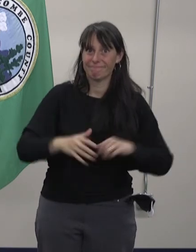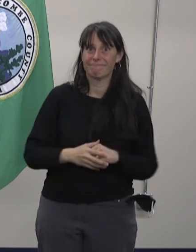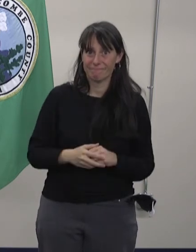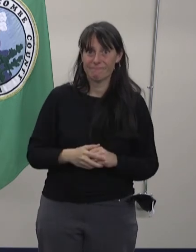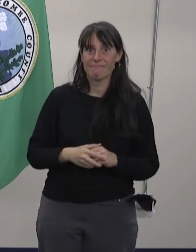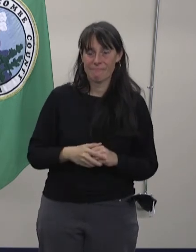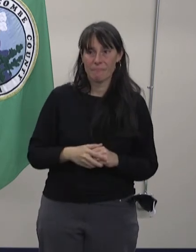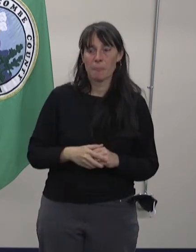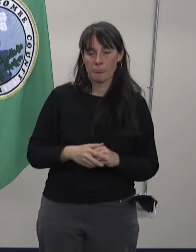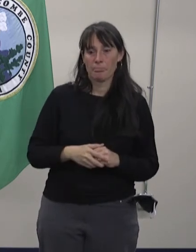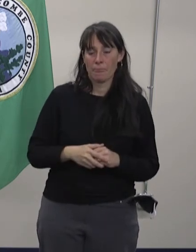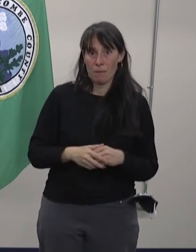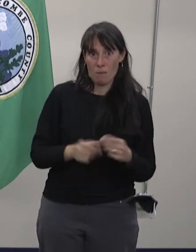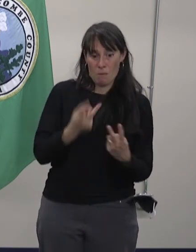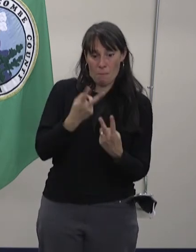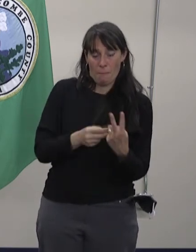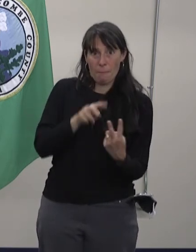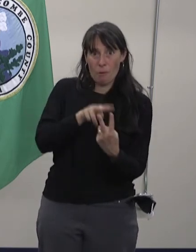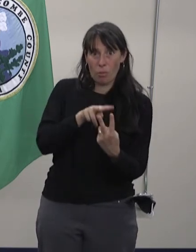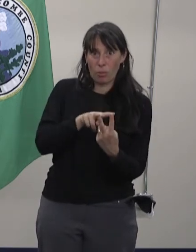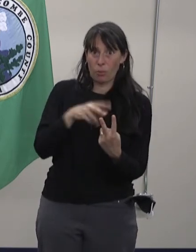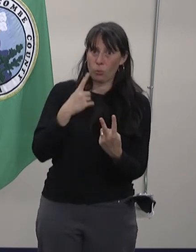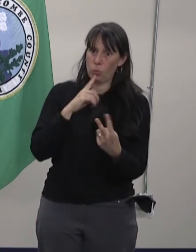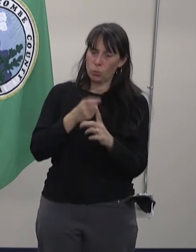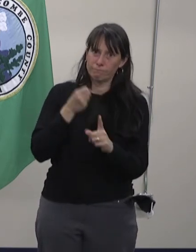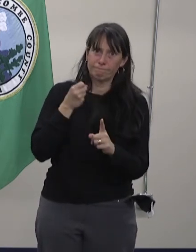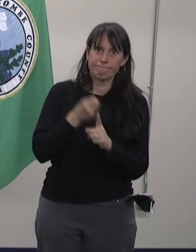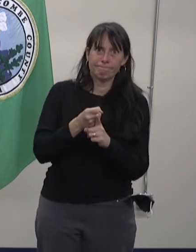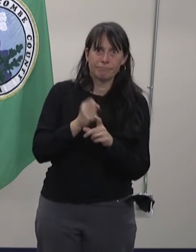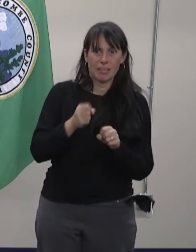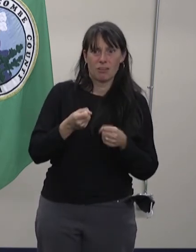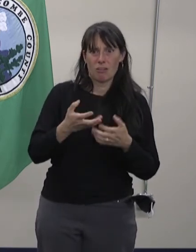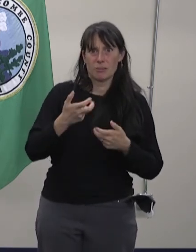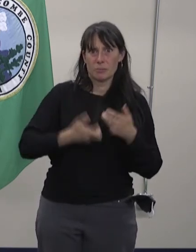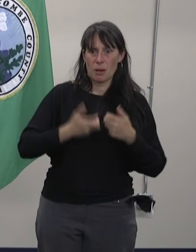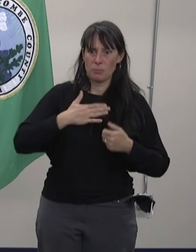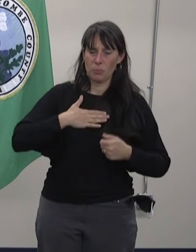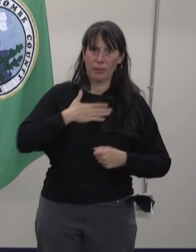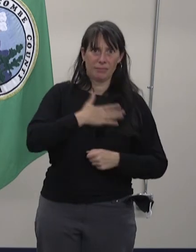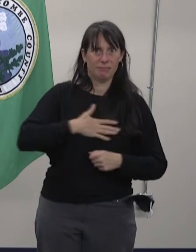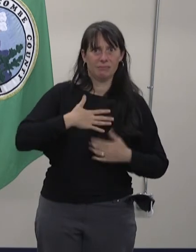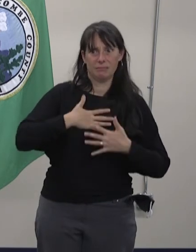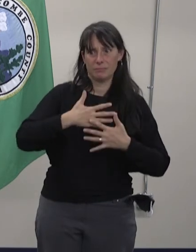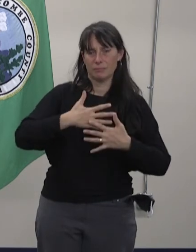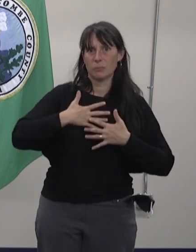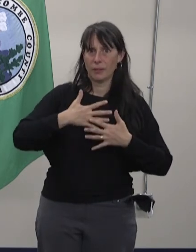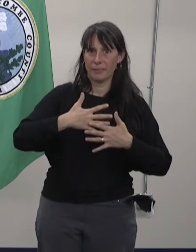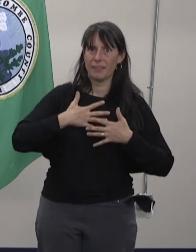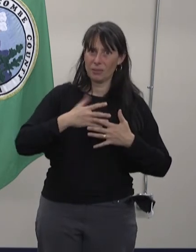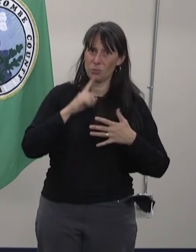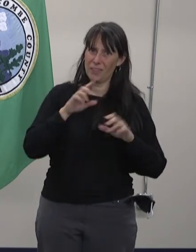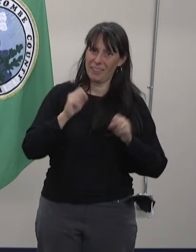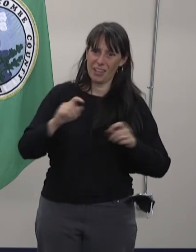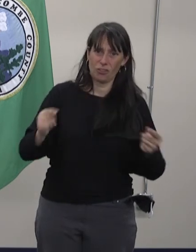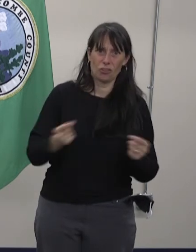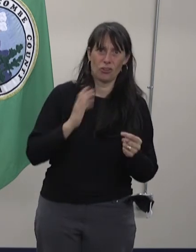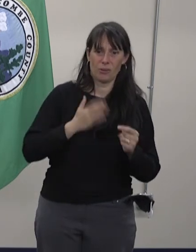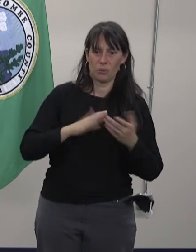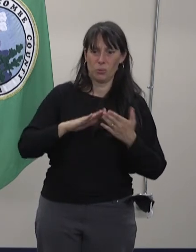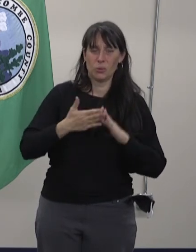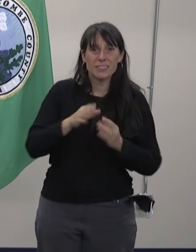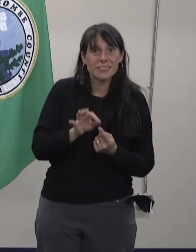Too serious respiratory illnesses like flu and COVID-19 can wreak havoc on our community, especially our most vulnerable